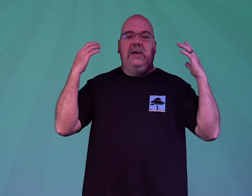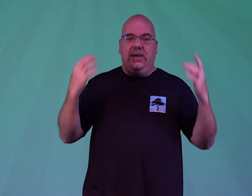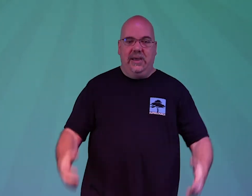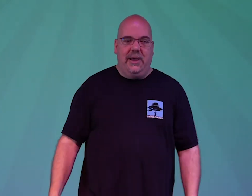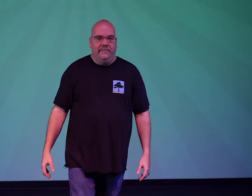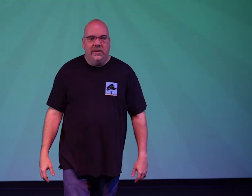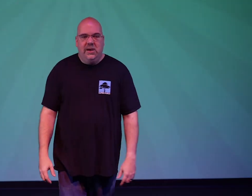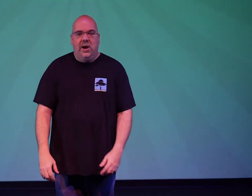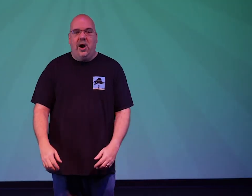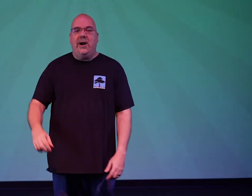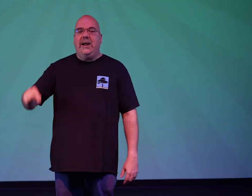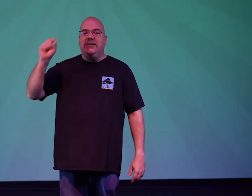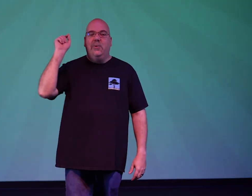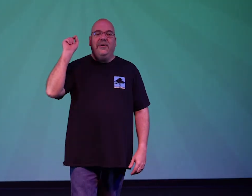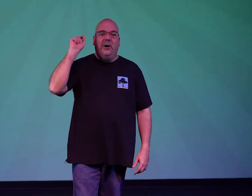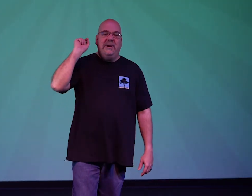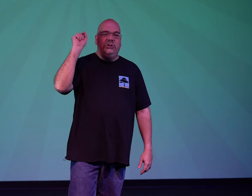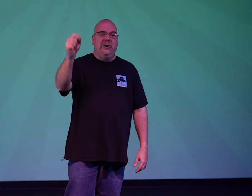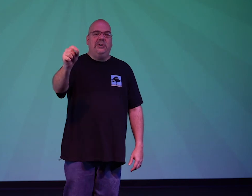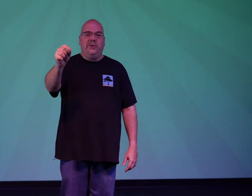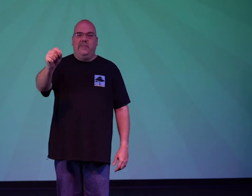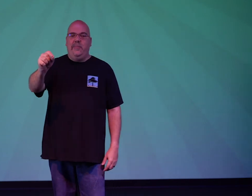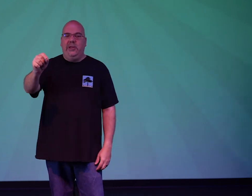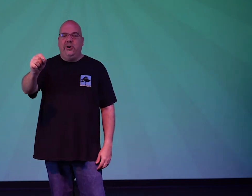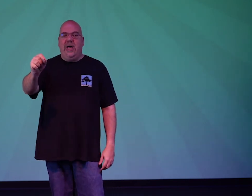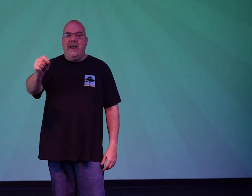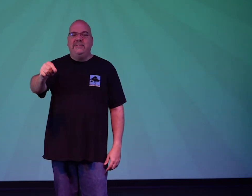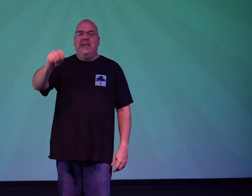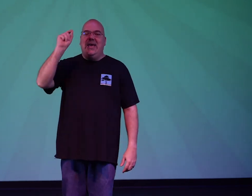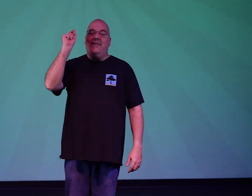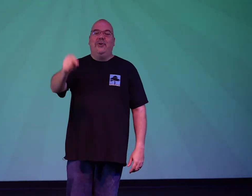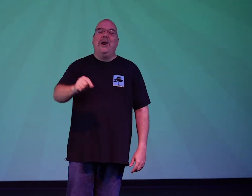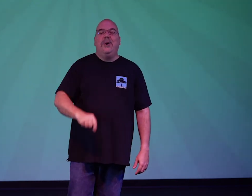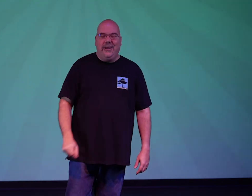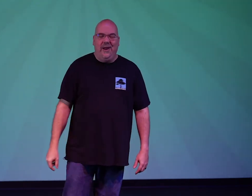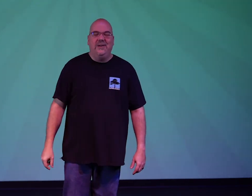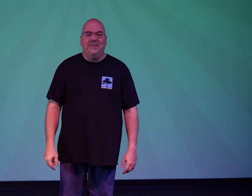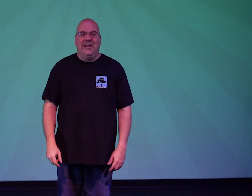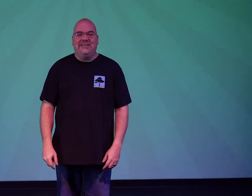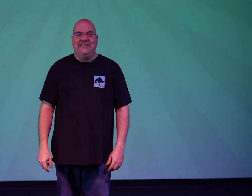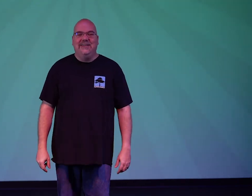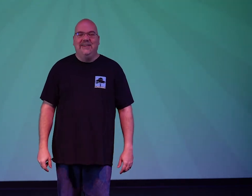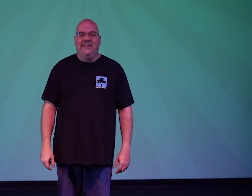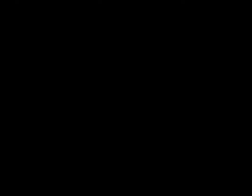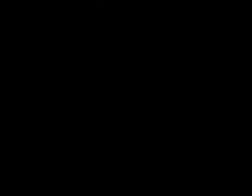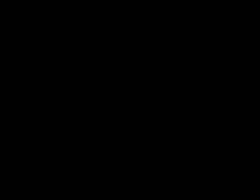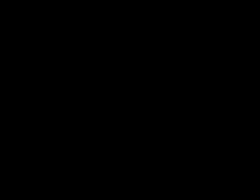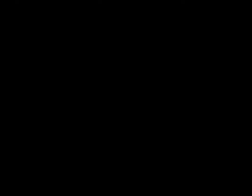amen all right guys go out there be generous with the people in your lives and have a great week hugs and blessings